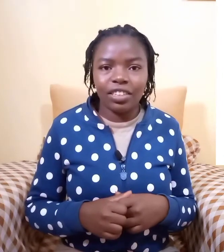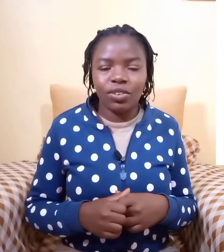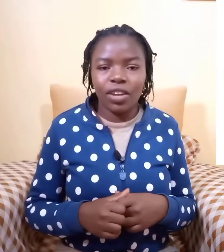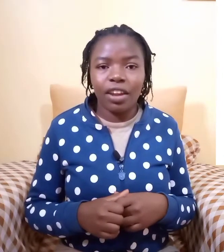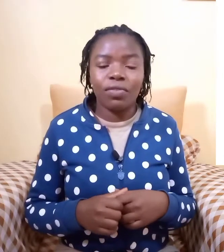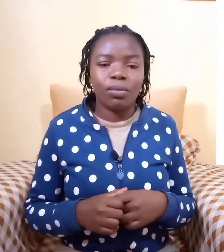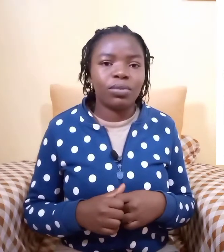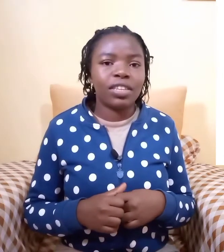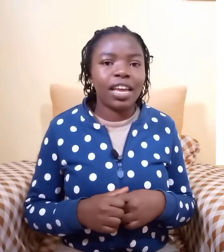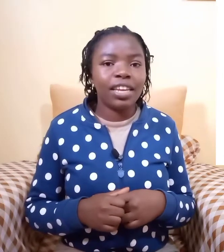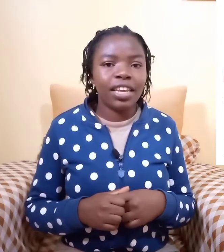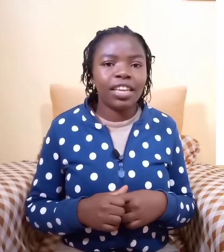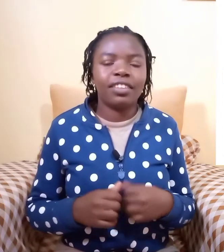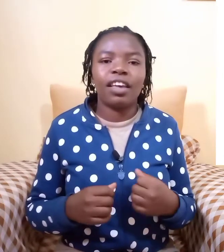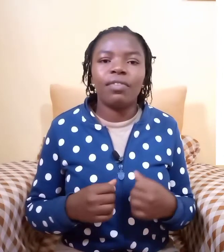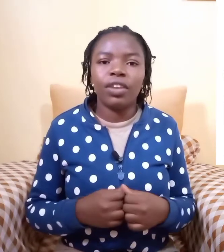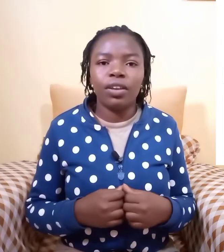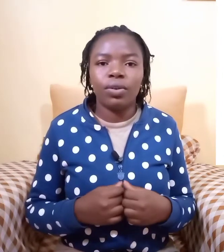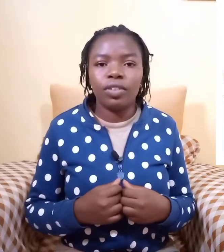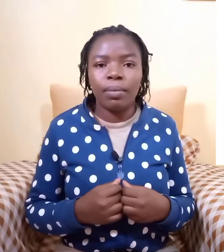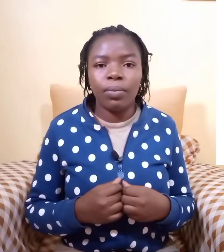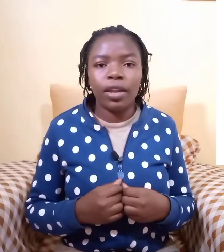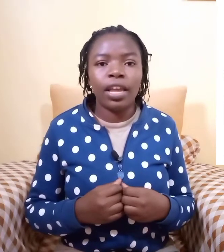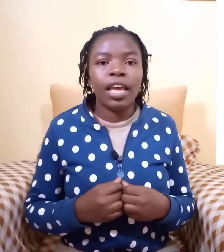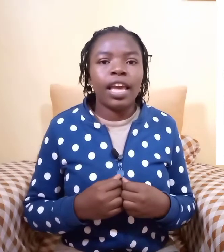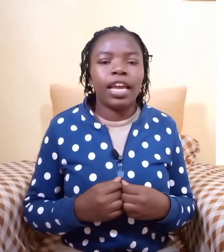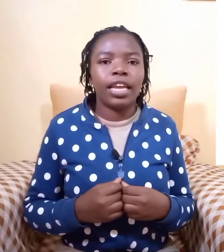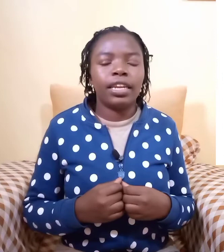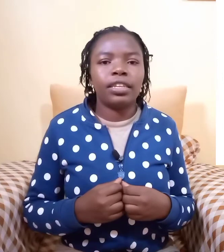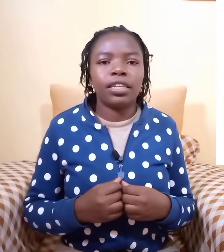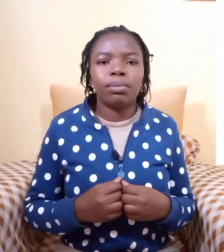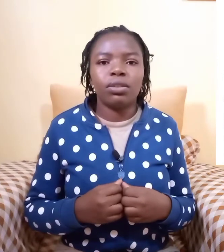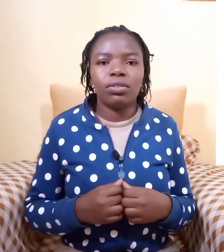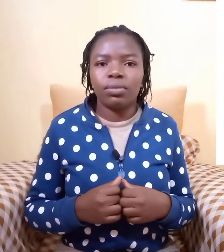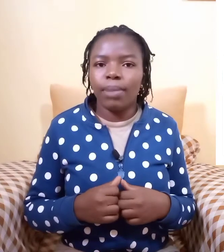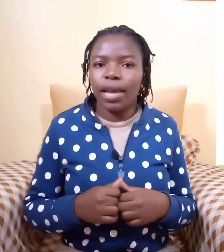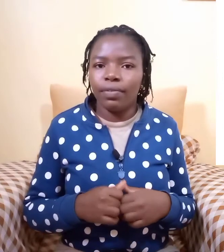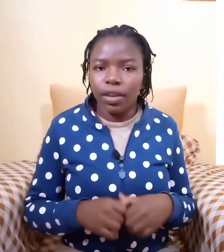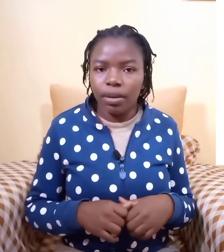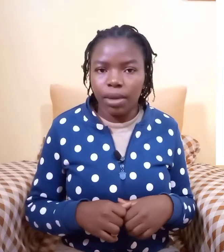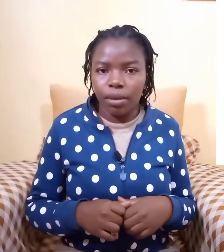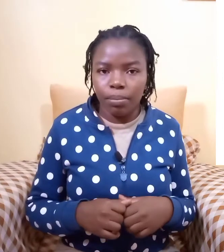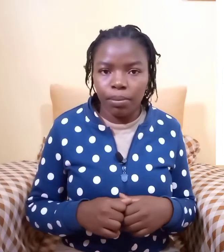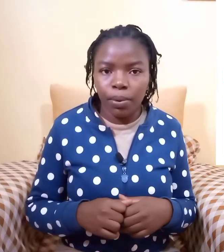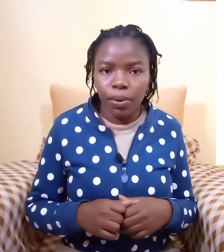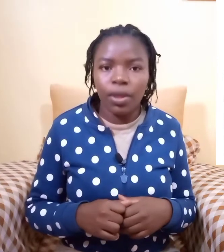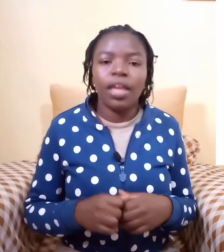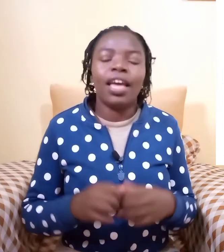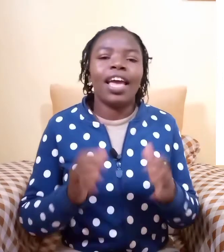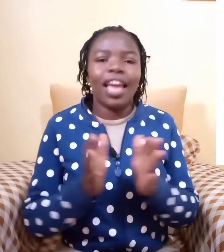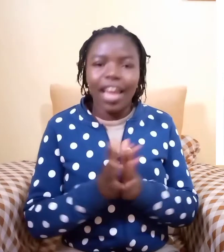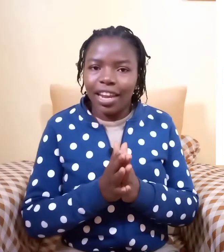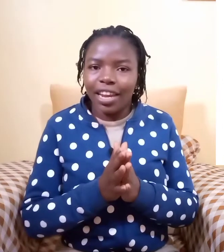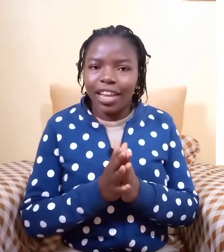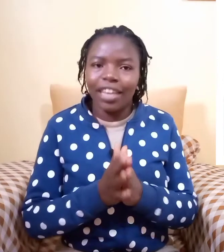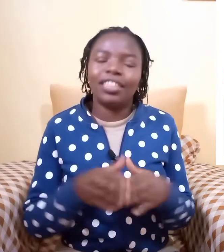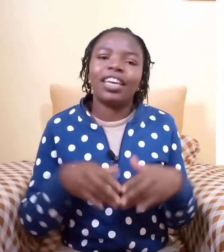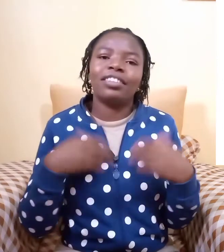dictionary from study is a very awesome one and it has been used by very many people and it has